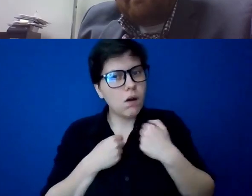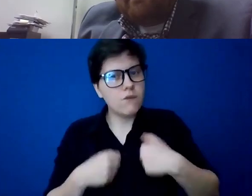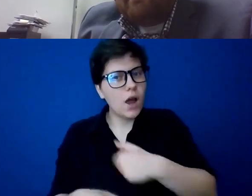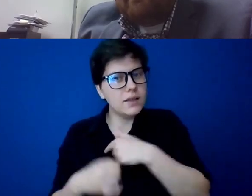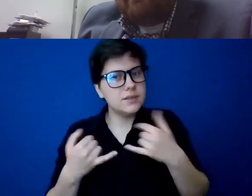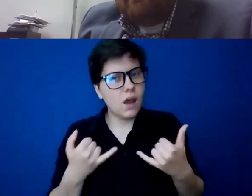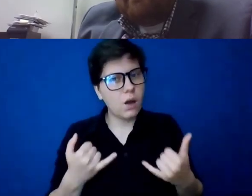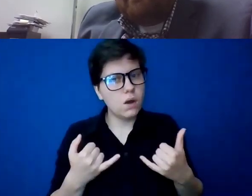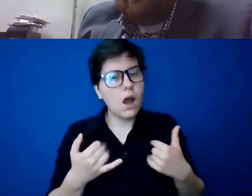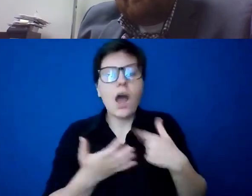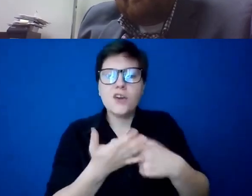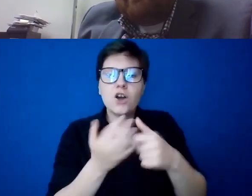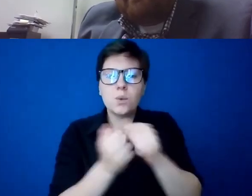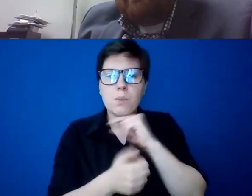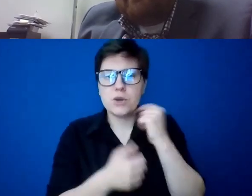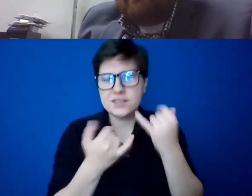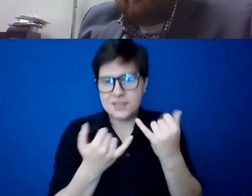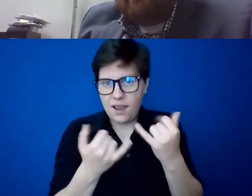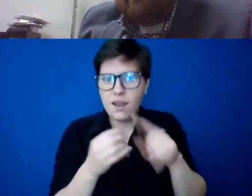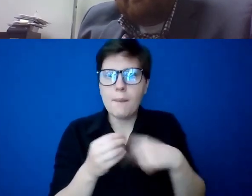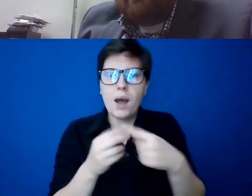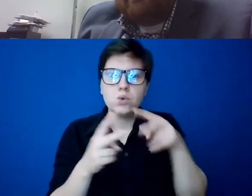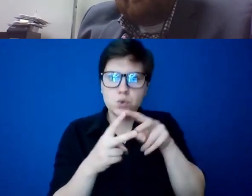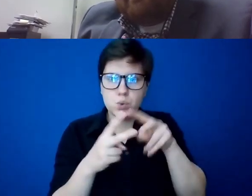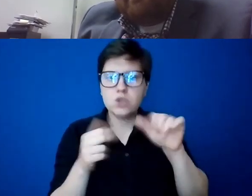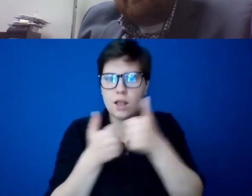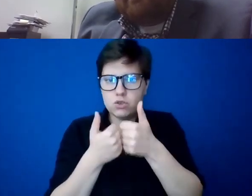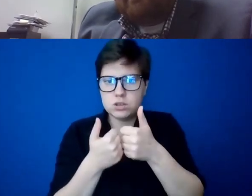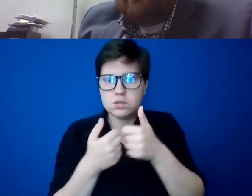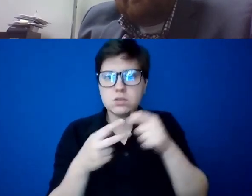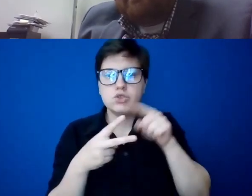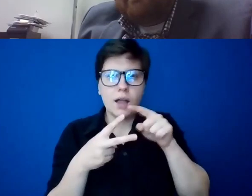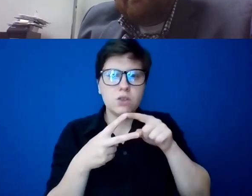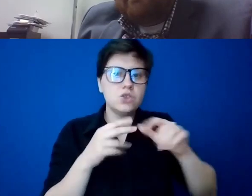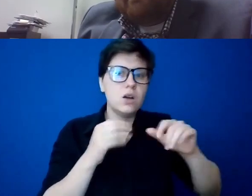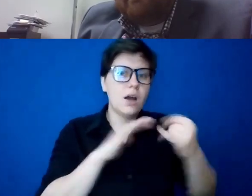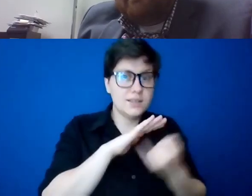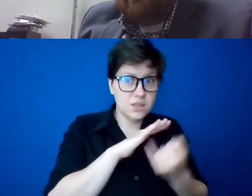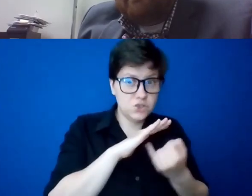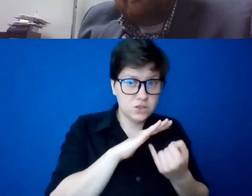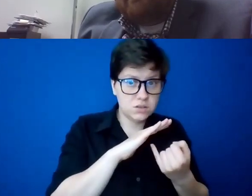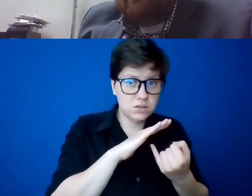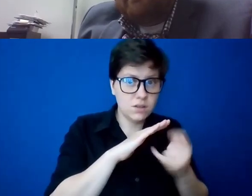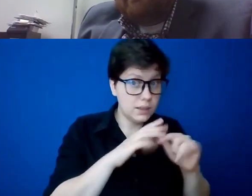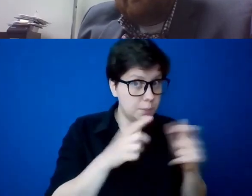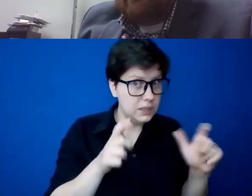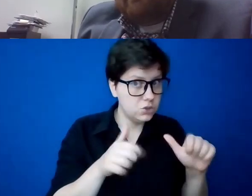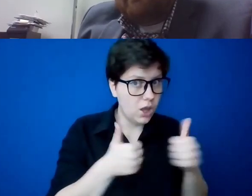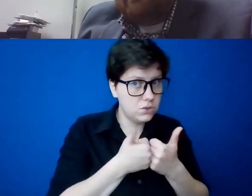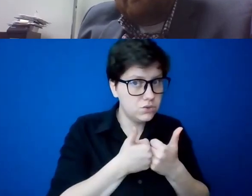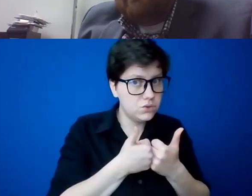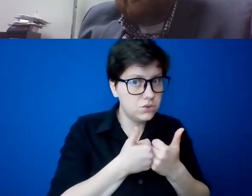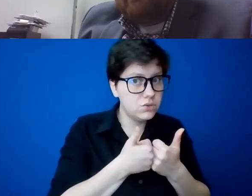I, I talked with our priest today about the two challenges, the challenge of isolation, and it's a big challenge today.